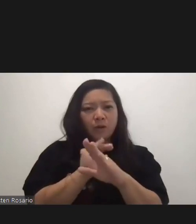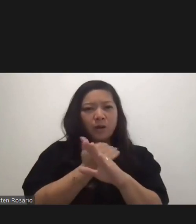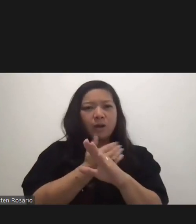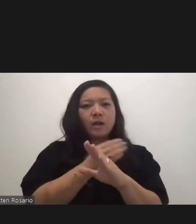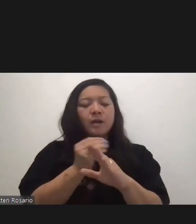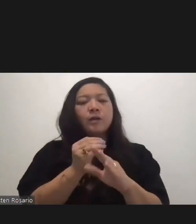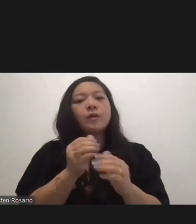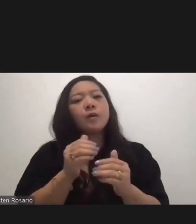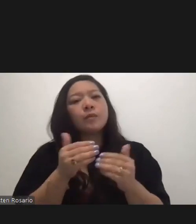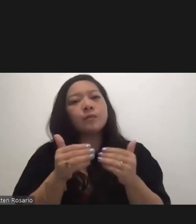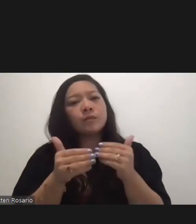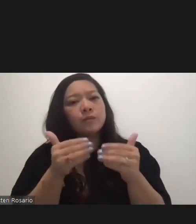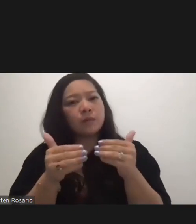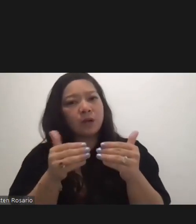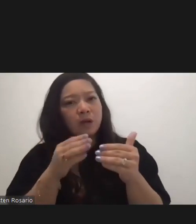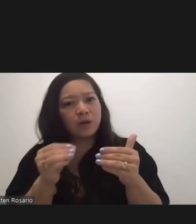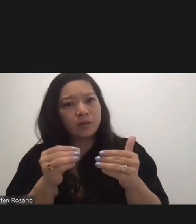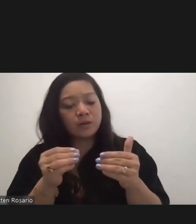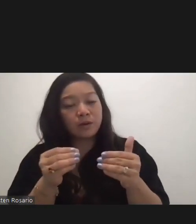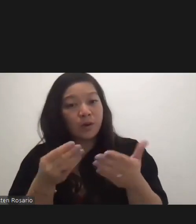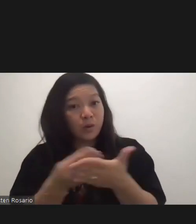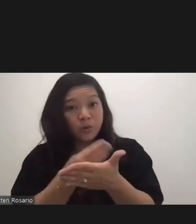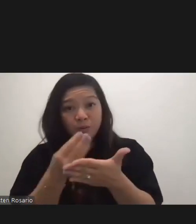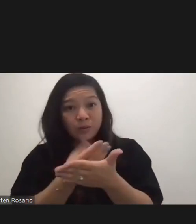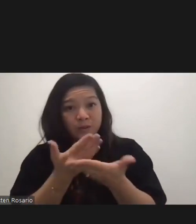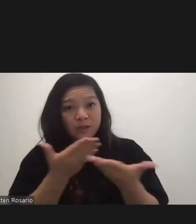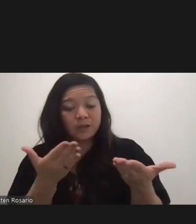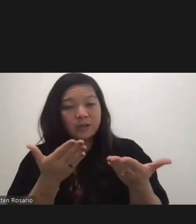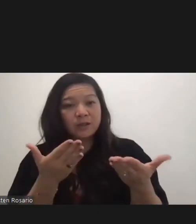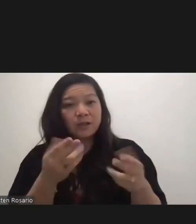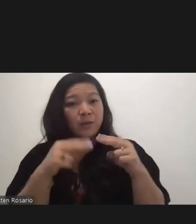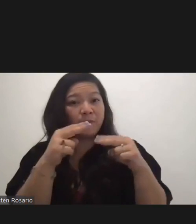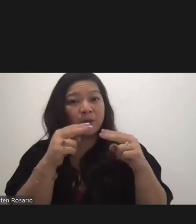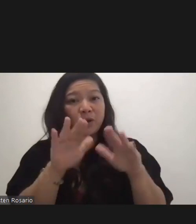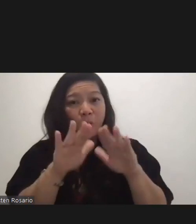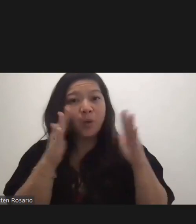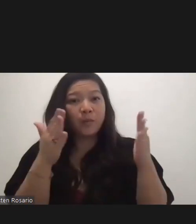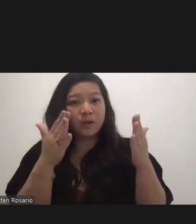way. And let's refresh, reopen, so we can build stronger. Thank you.